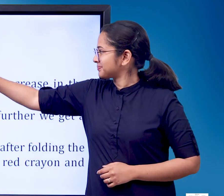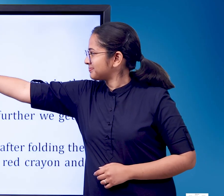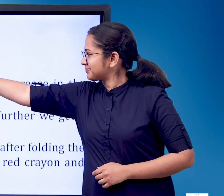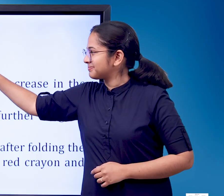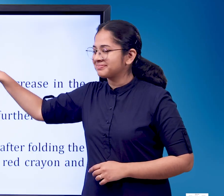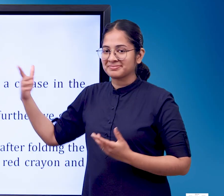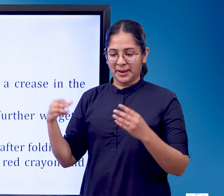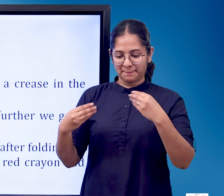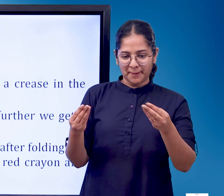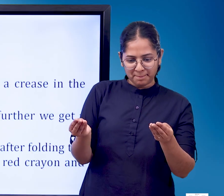Fun with folding